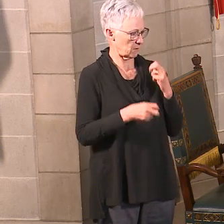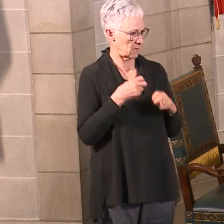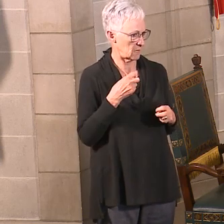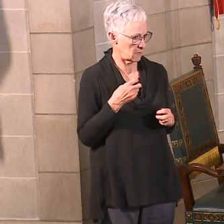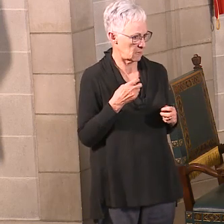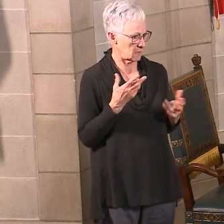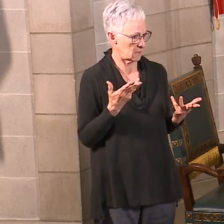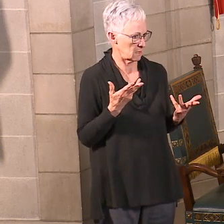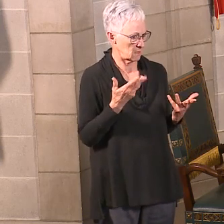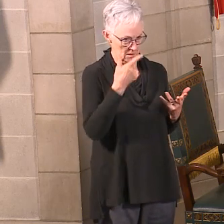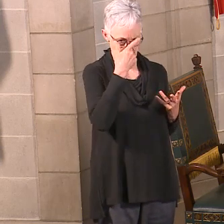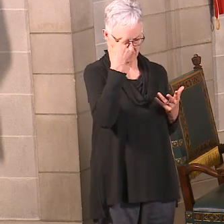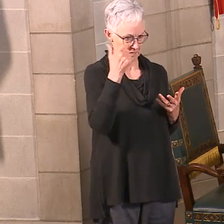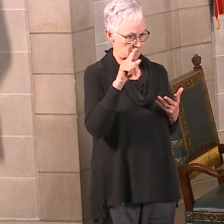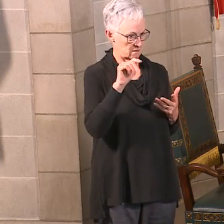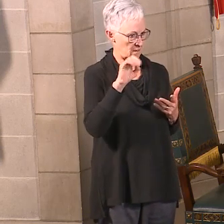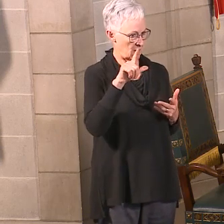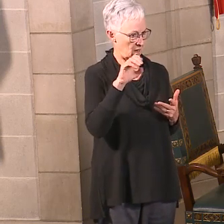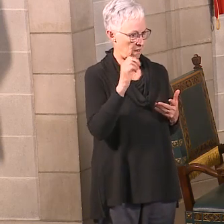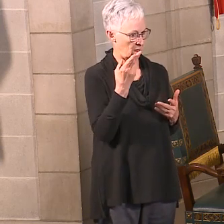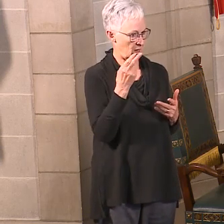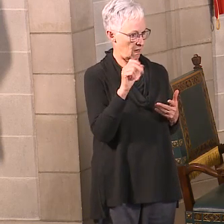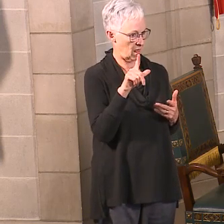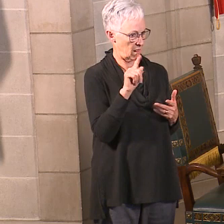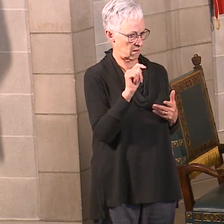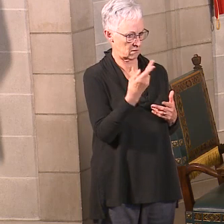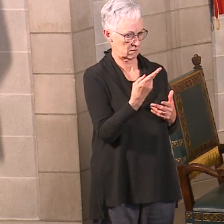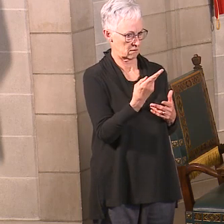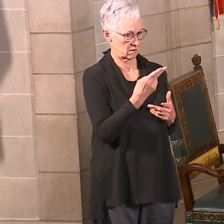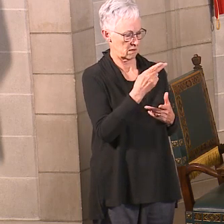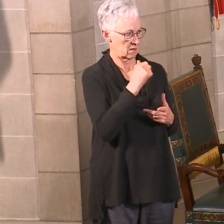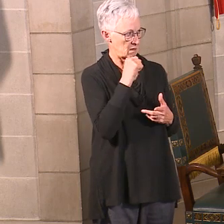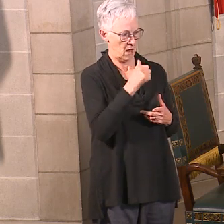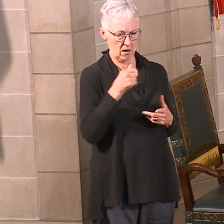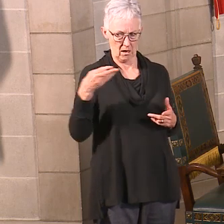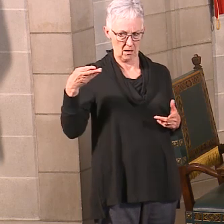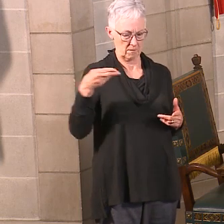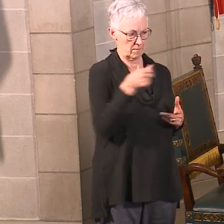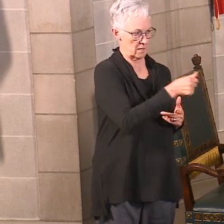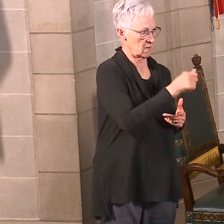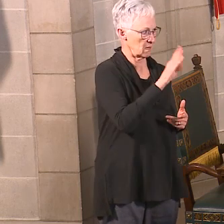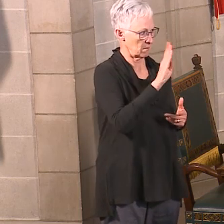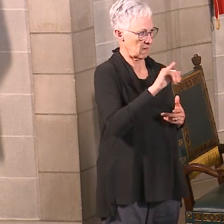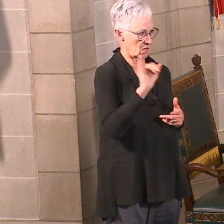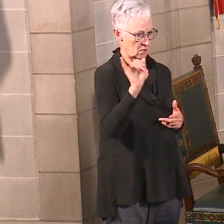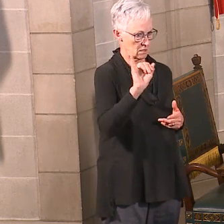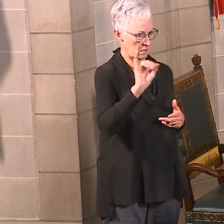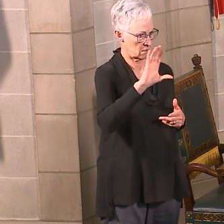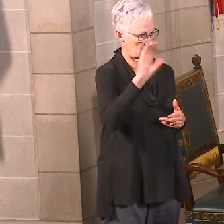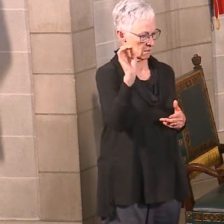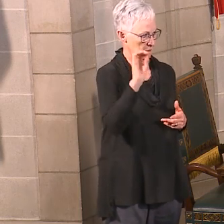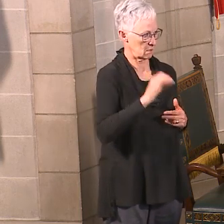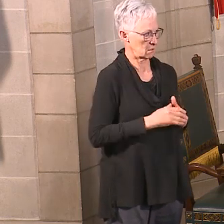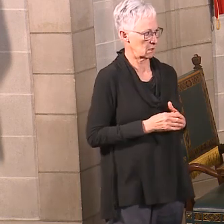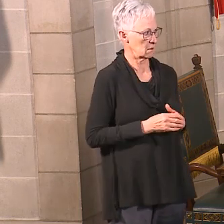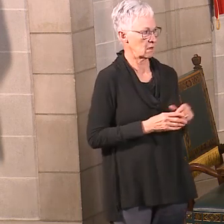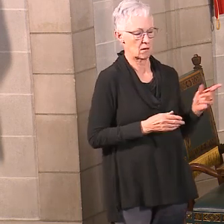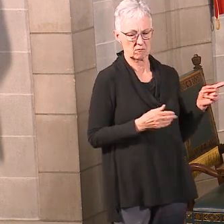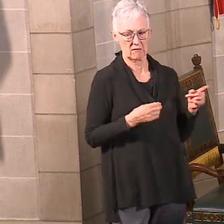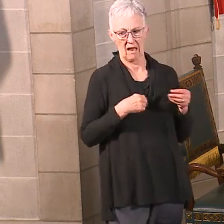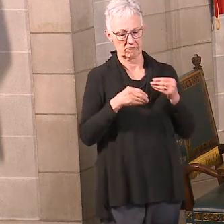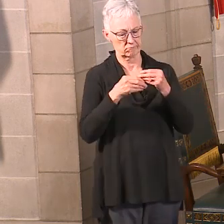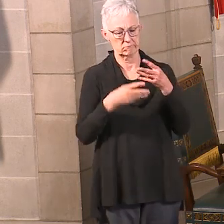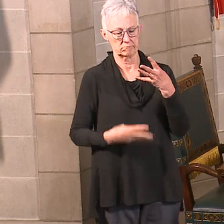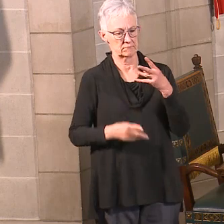the telehealth is not being reversed, or what's this? There's a variety of reasons why revenue is